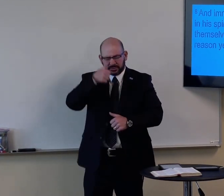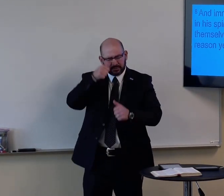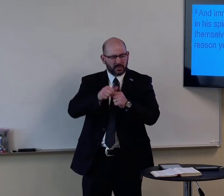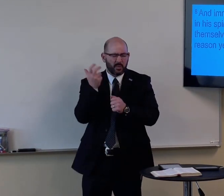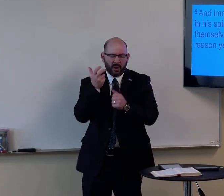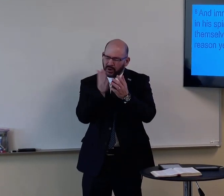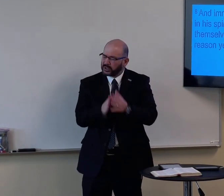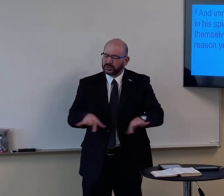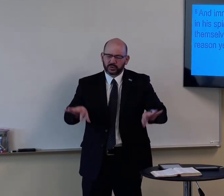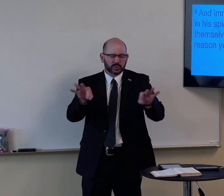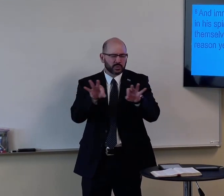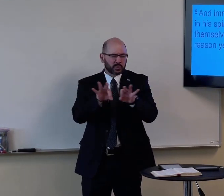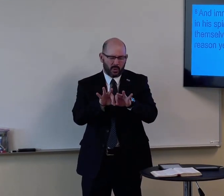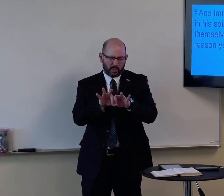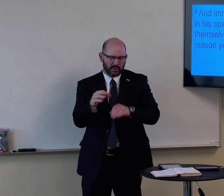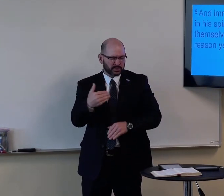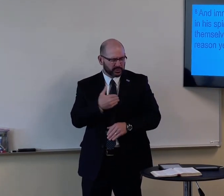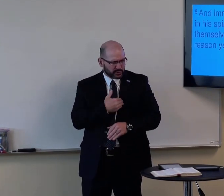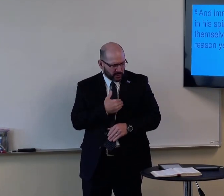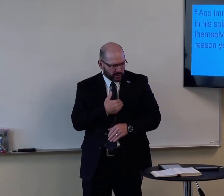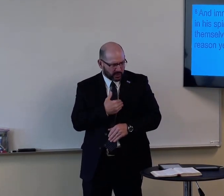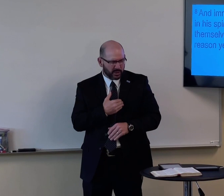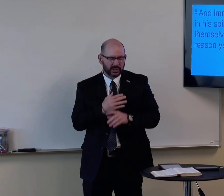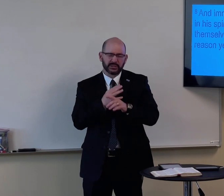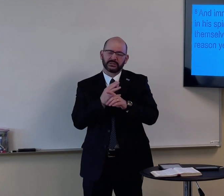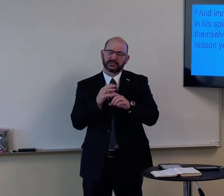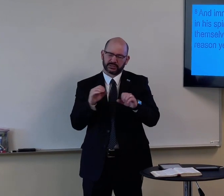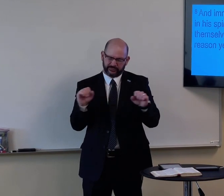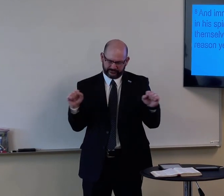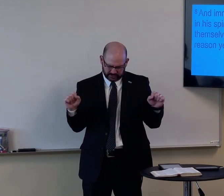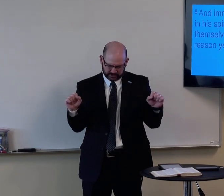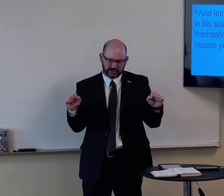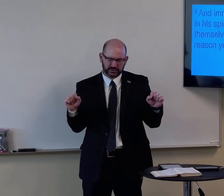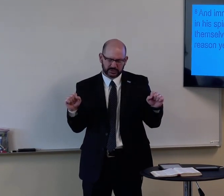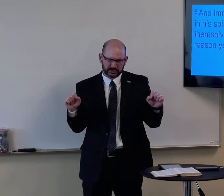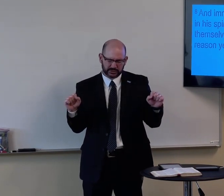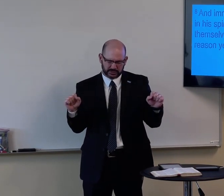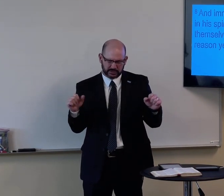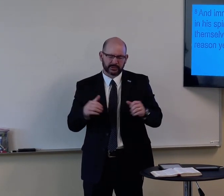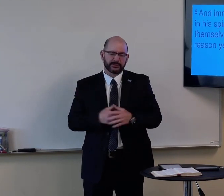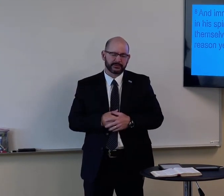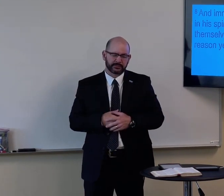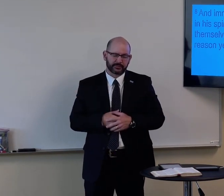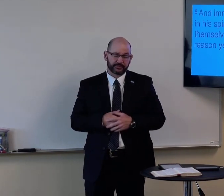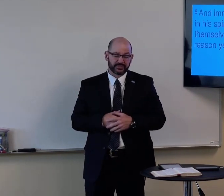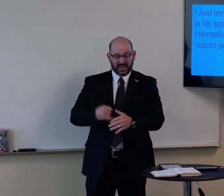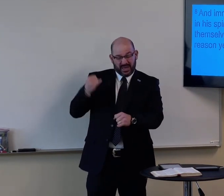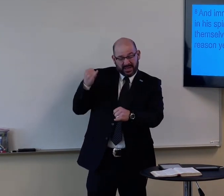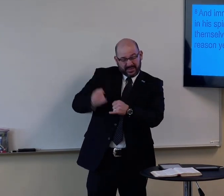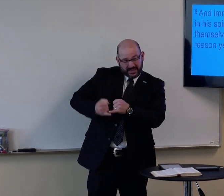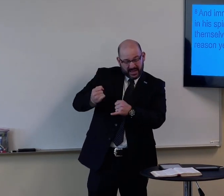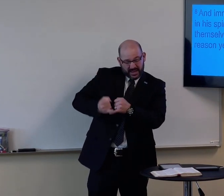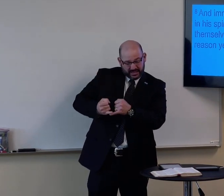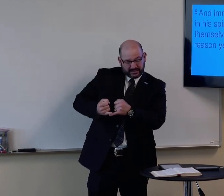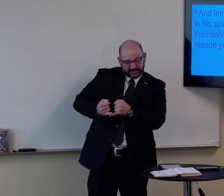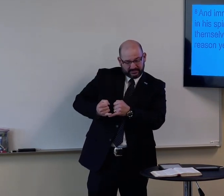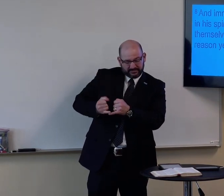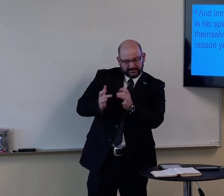help us to remember so important, the soul, salvation. And finally,